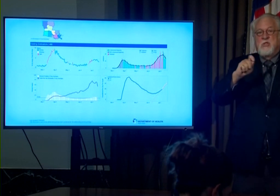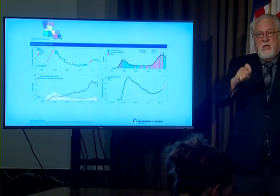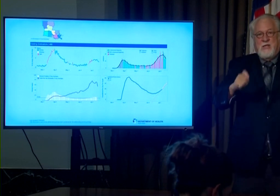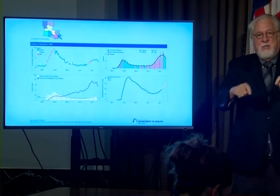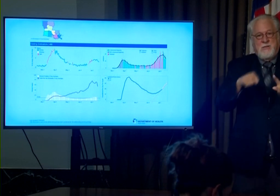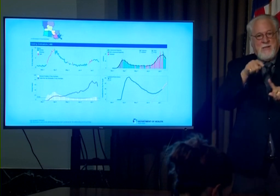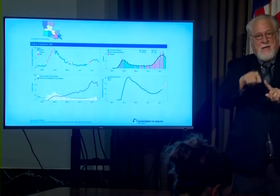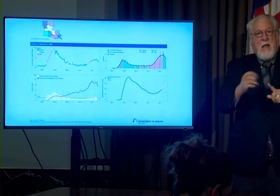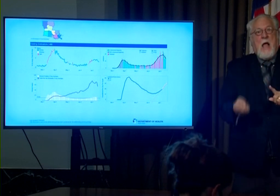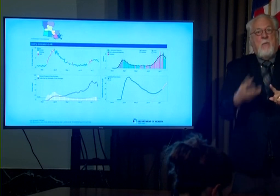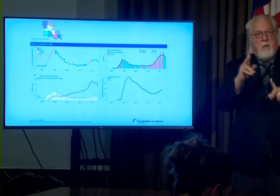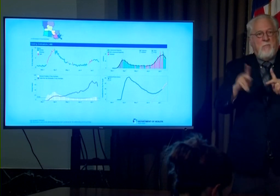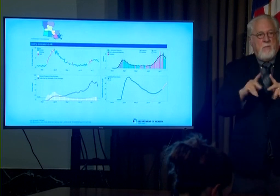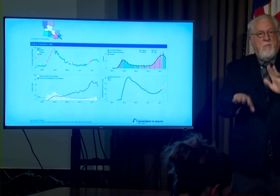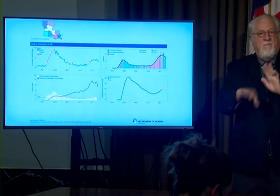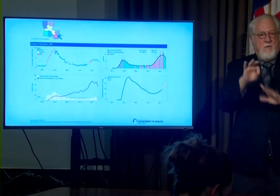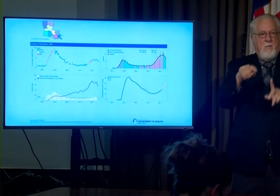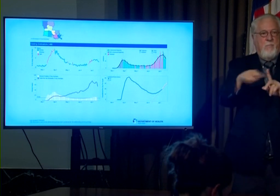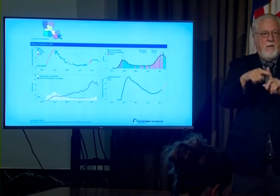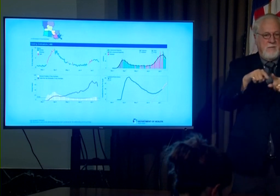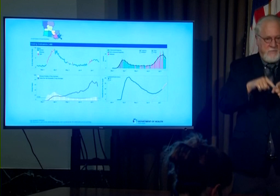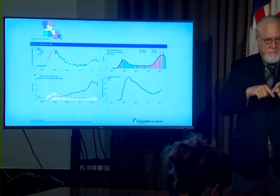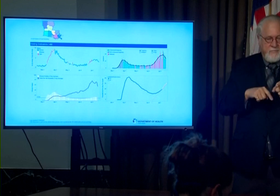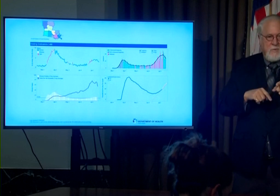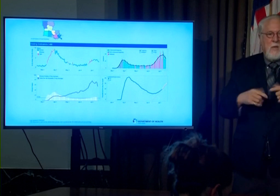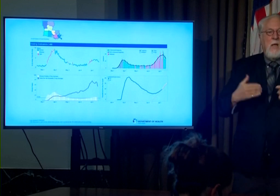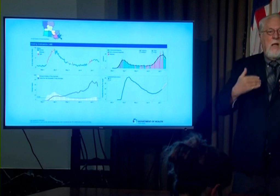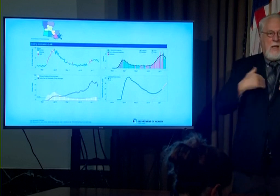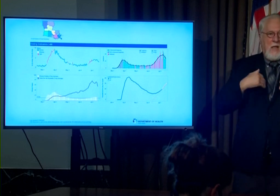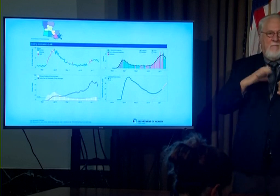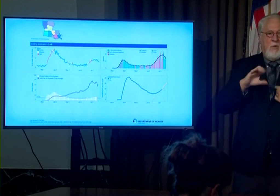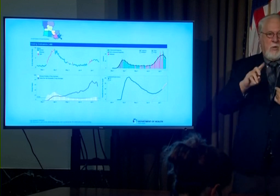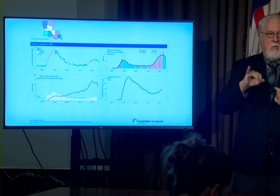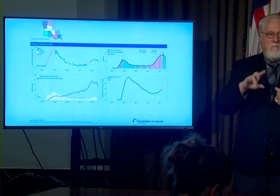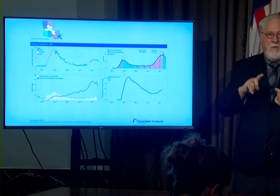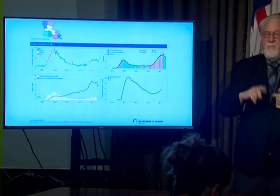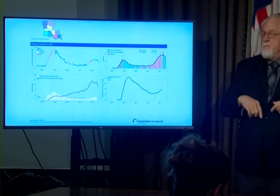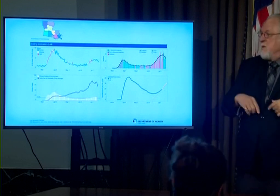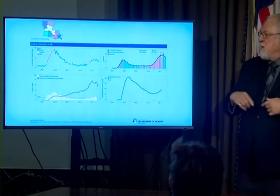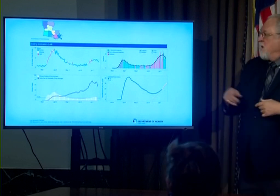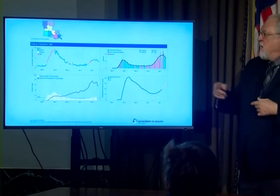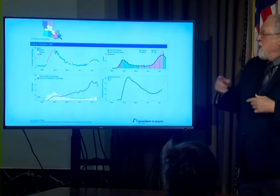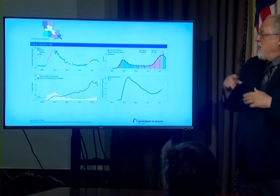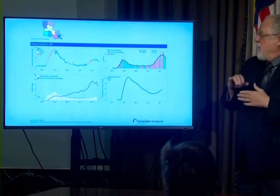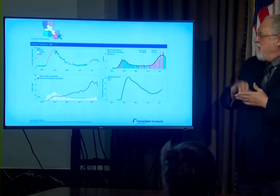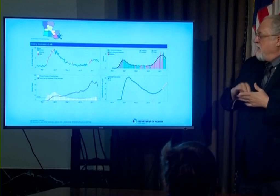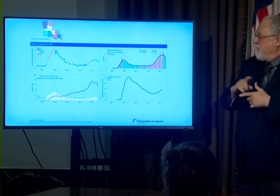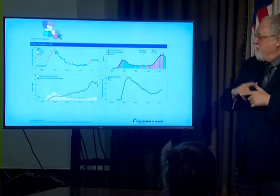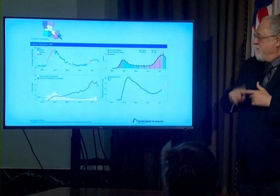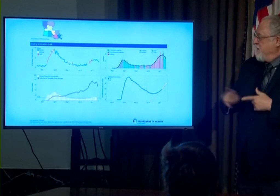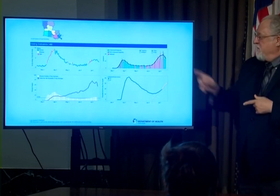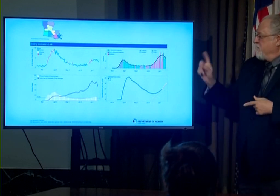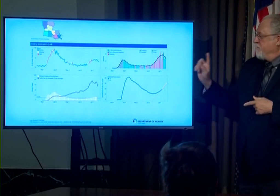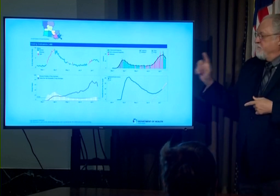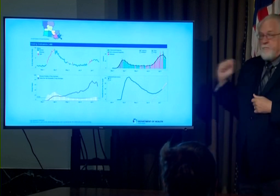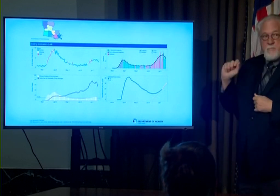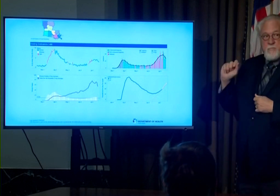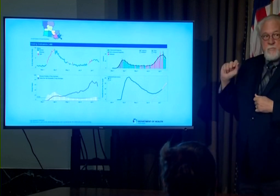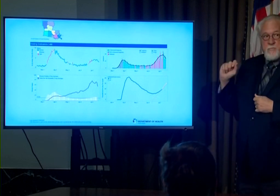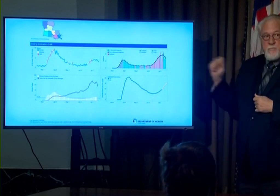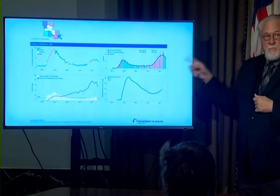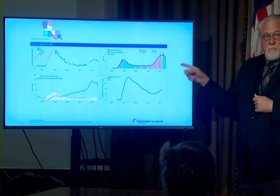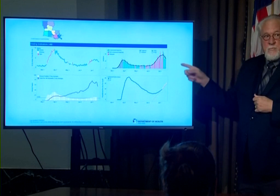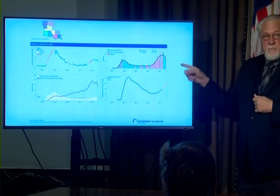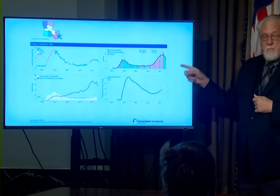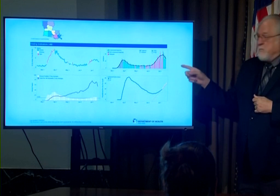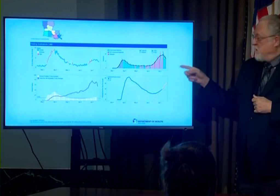the number of people who are being found positive having COVID when they're tested and then that's reflected in the graph of our of